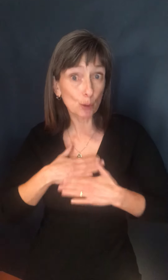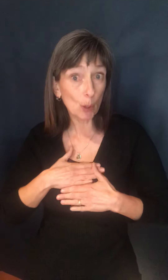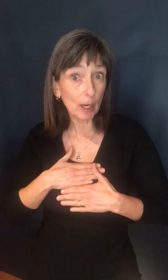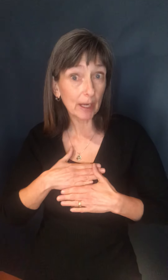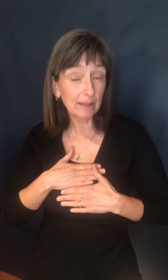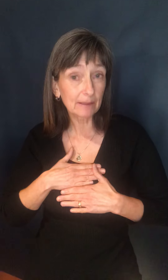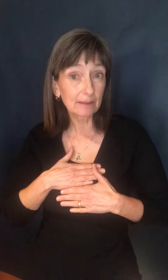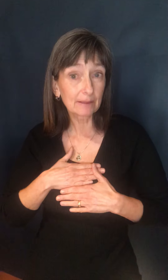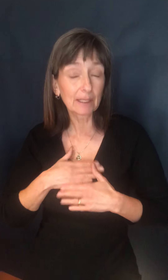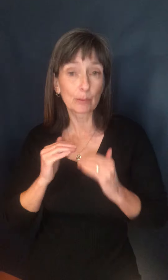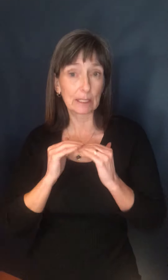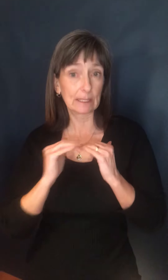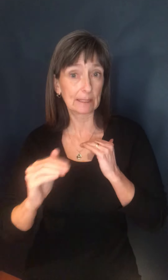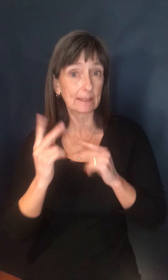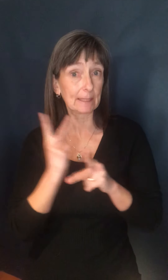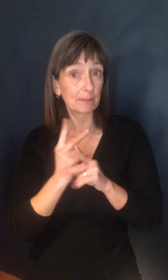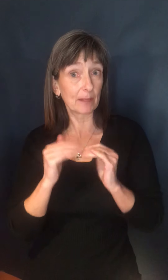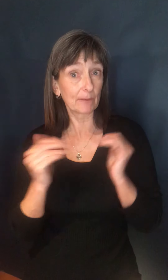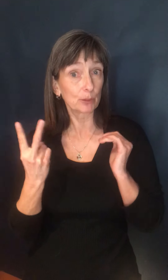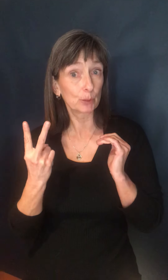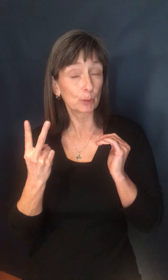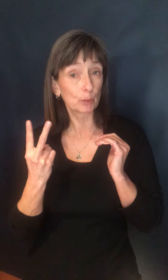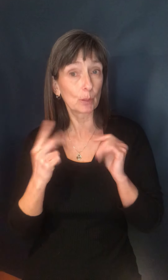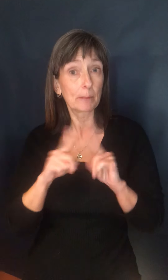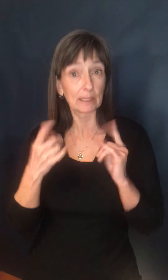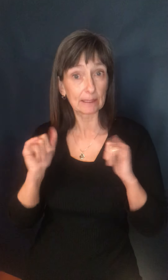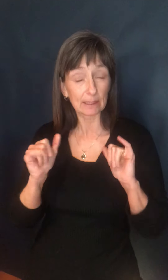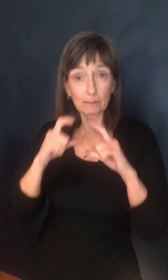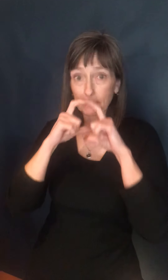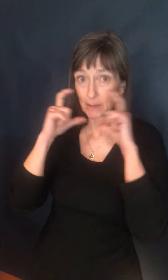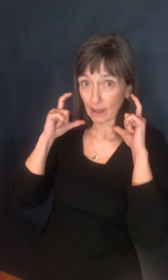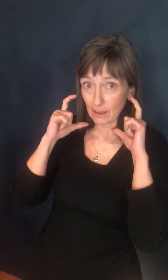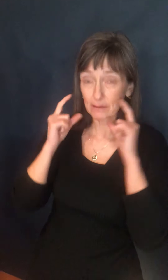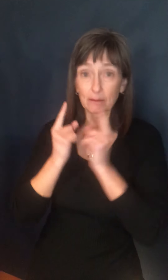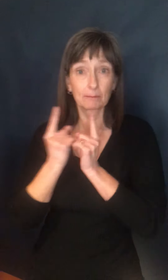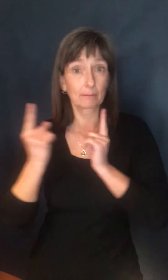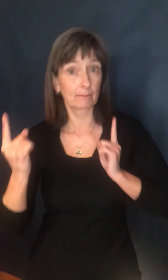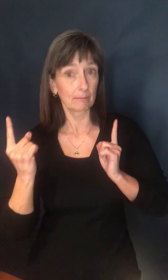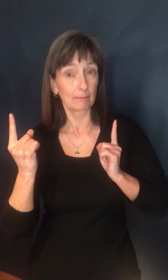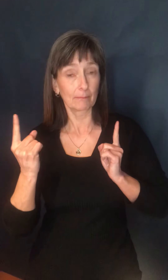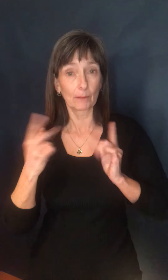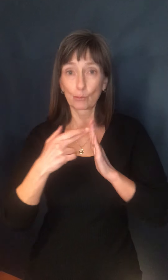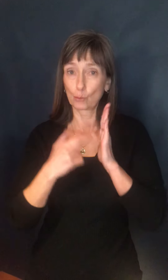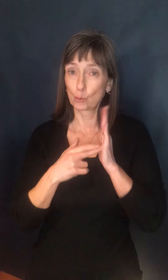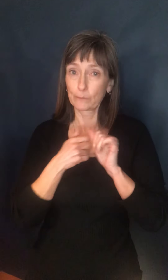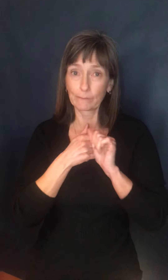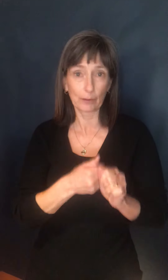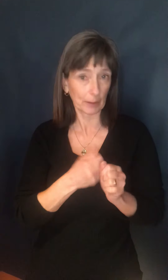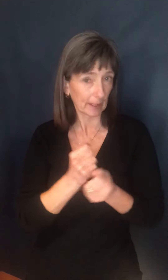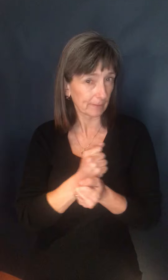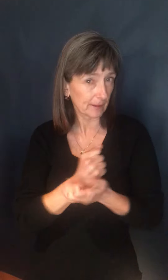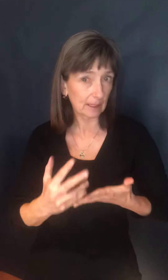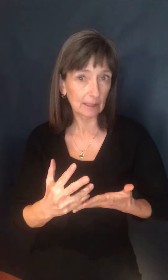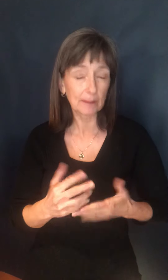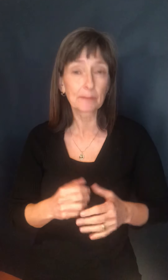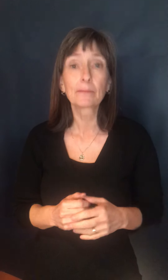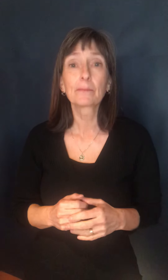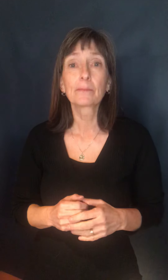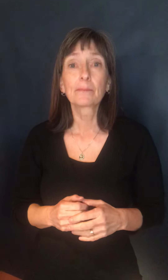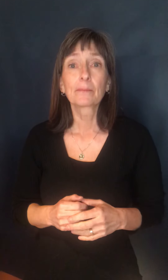so responsibly. Masks on, social distance, follow all the public health guidelines. I hope you can safely enjoy these sunny